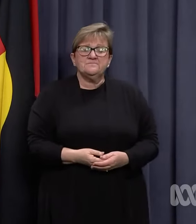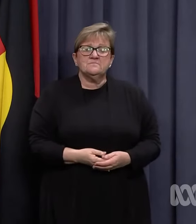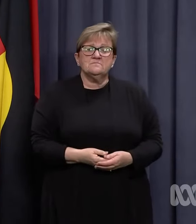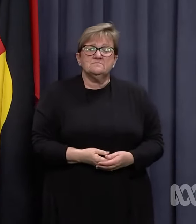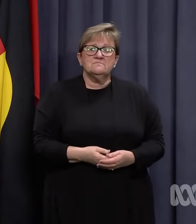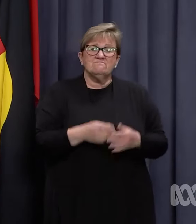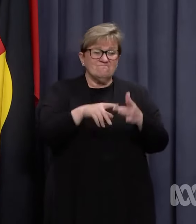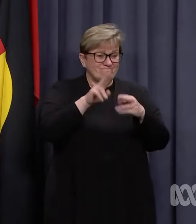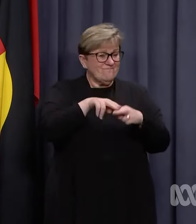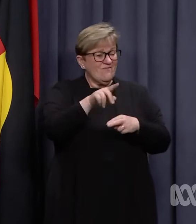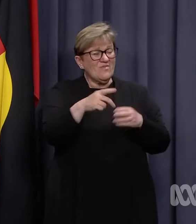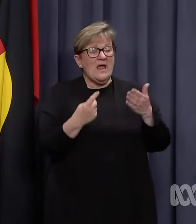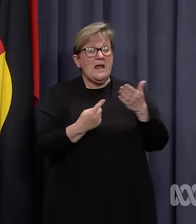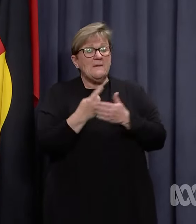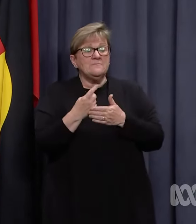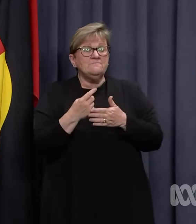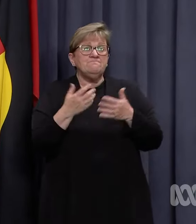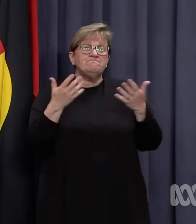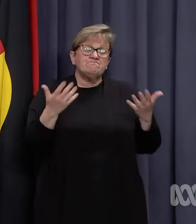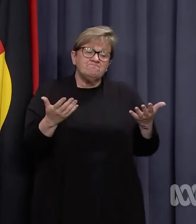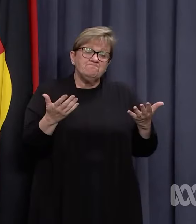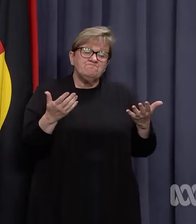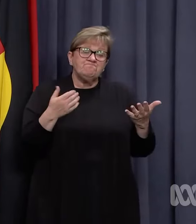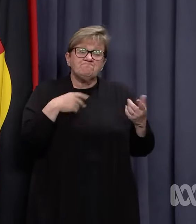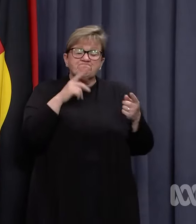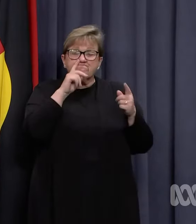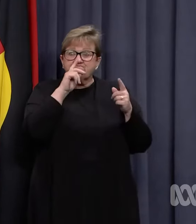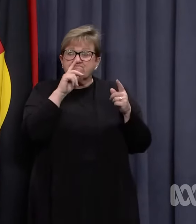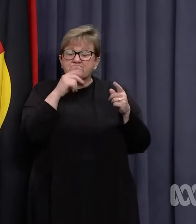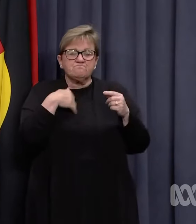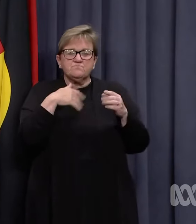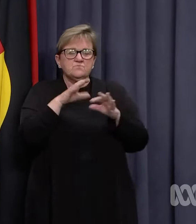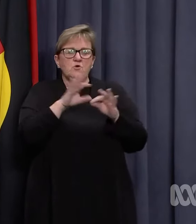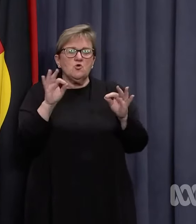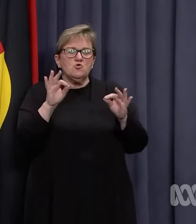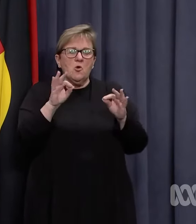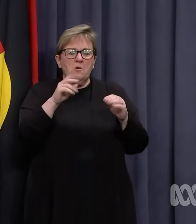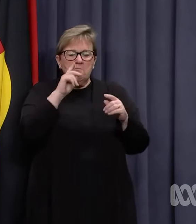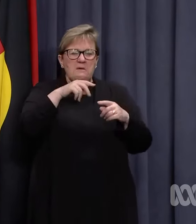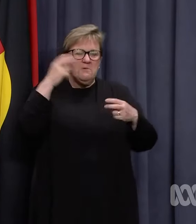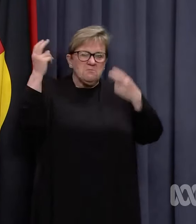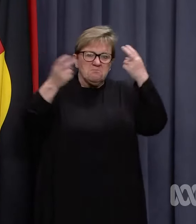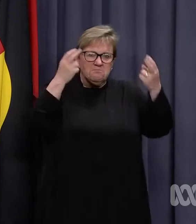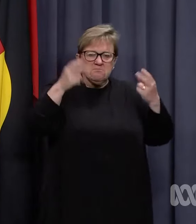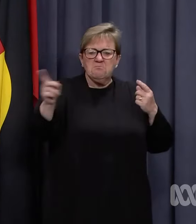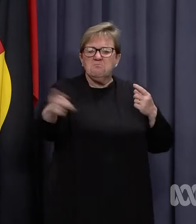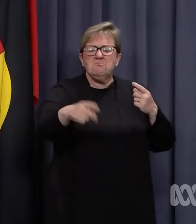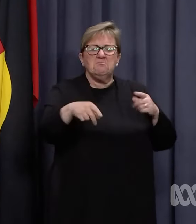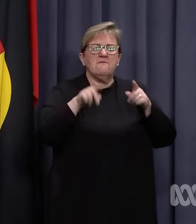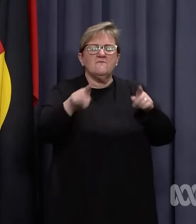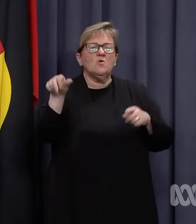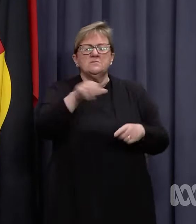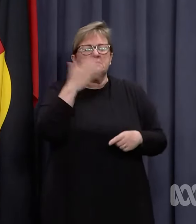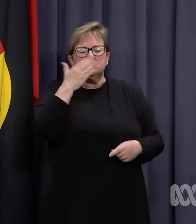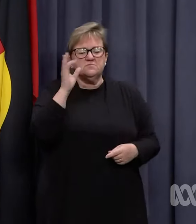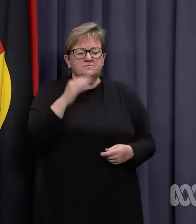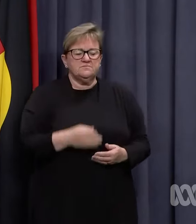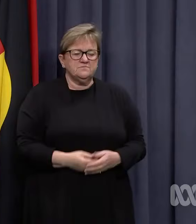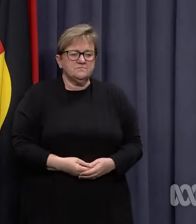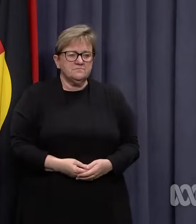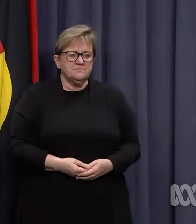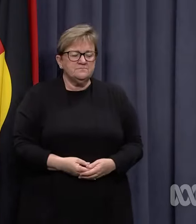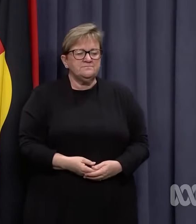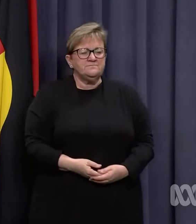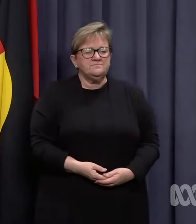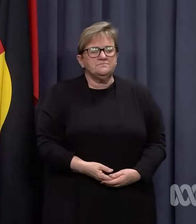And if that happens, you know, we're not going to kind of send people out looking for kids to force them back to school. Are the